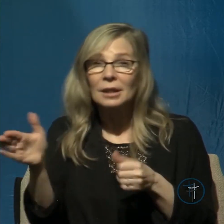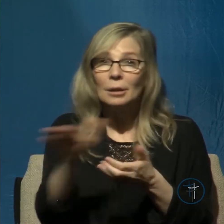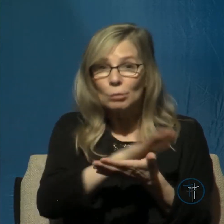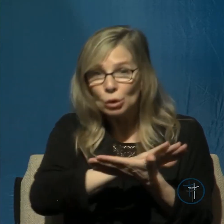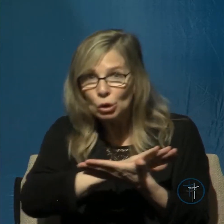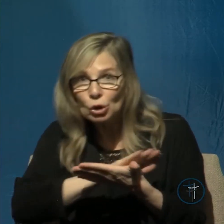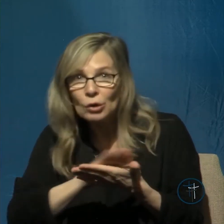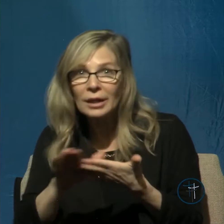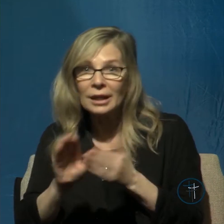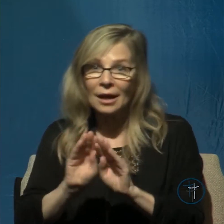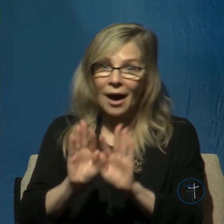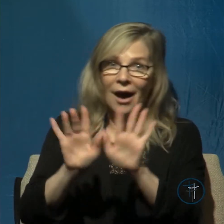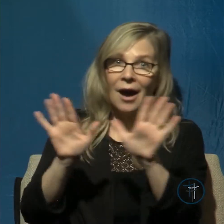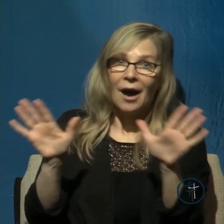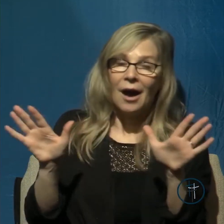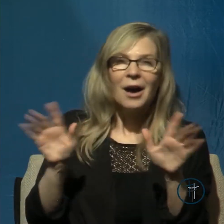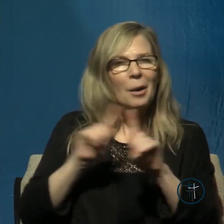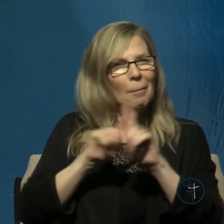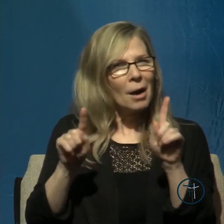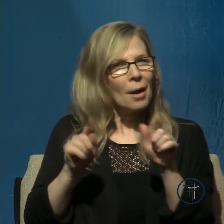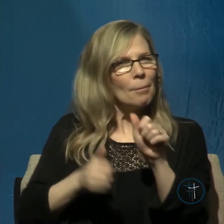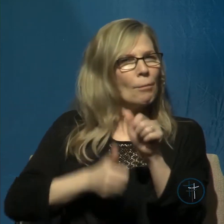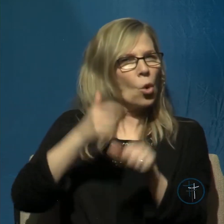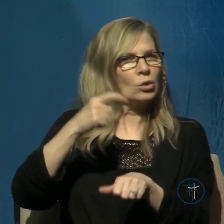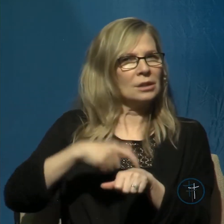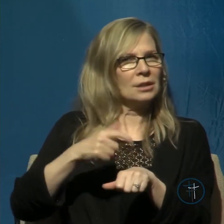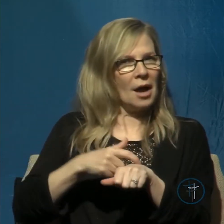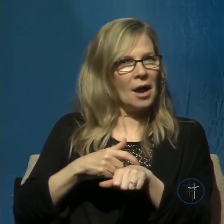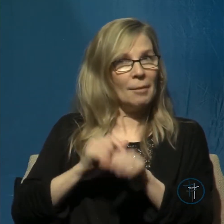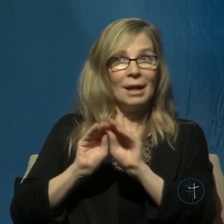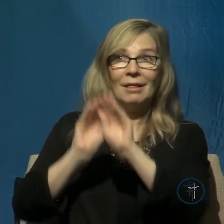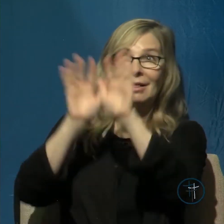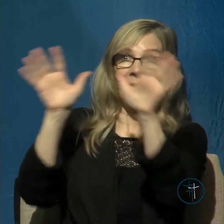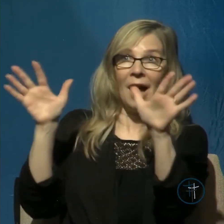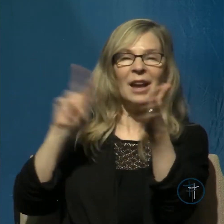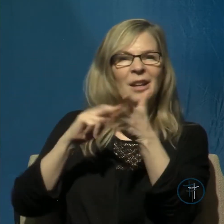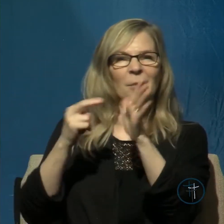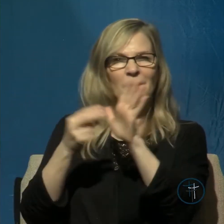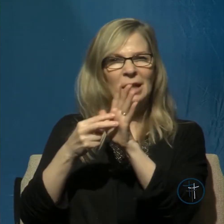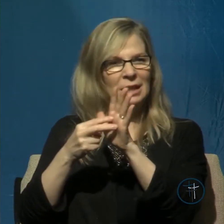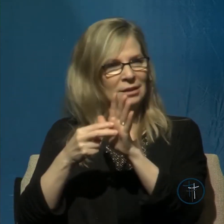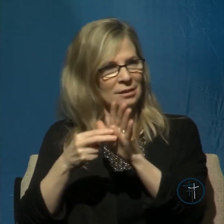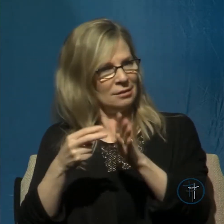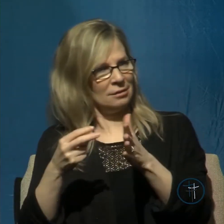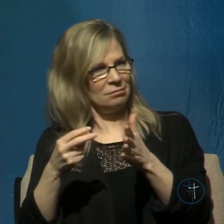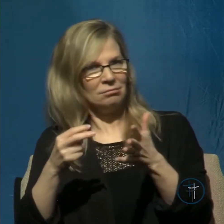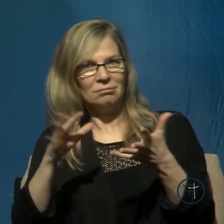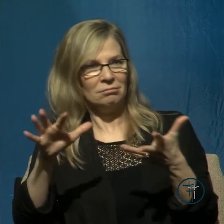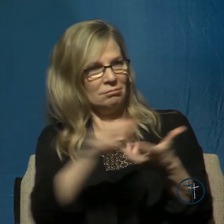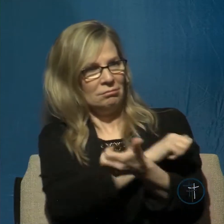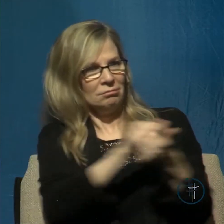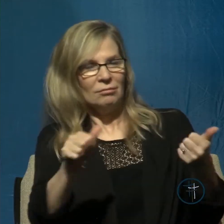But it is primarily used in Scripture to speak of dispelling the darkness of error and sinful behavior.